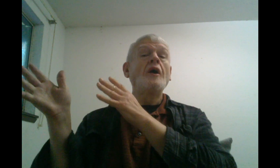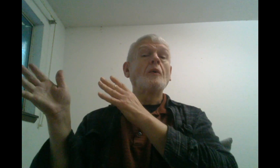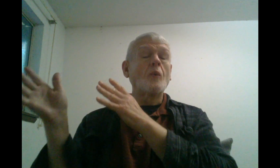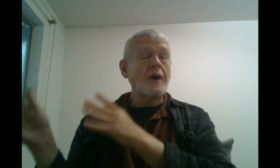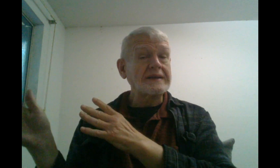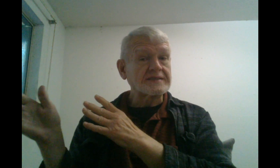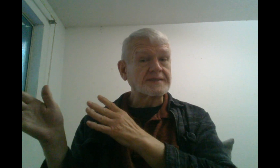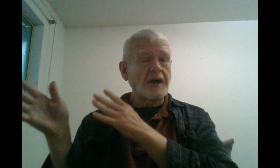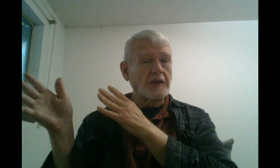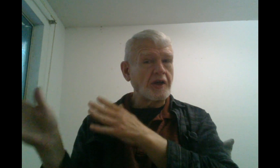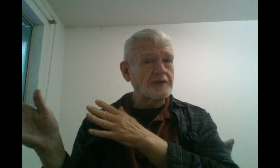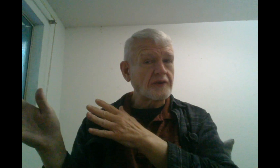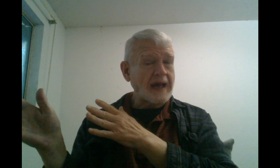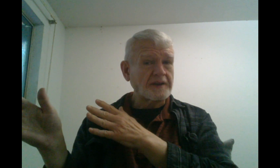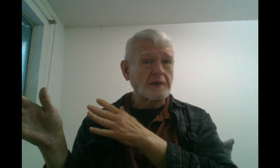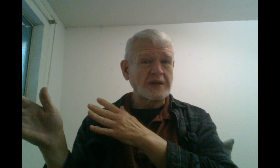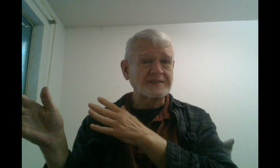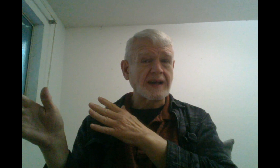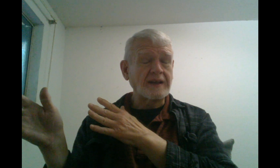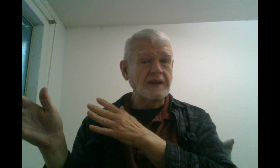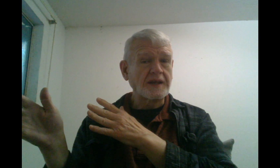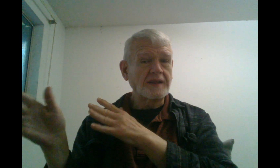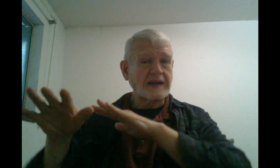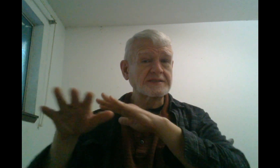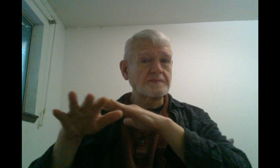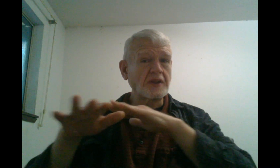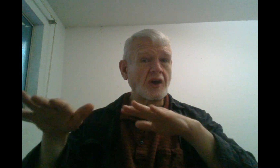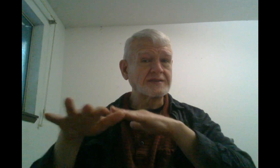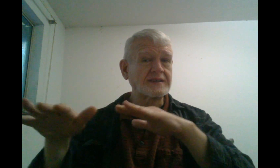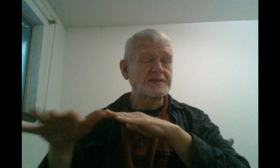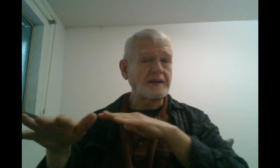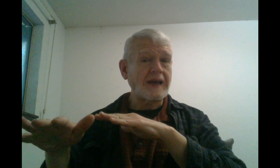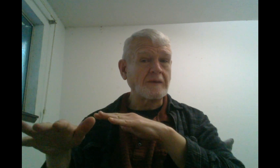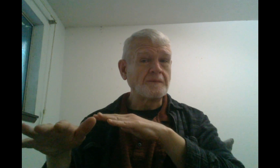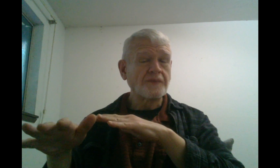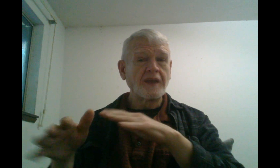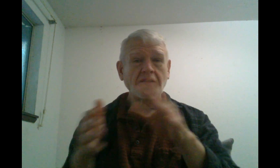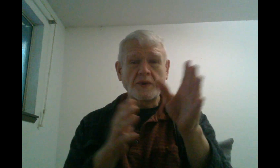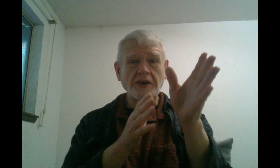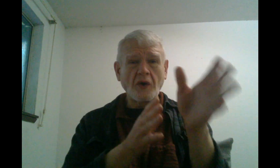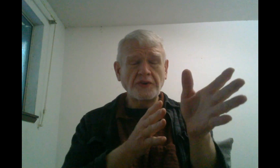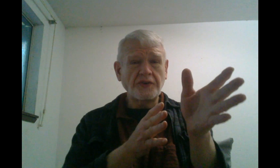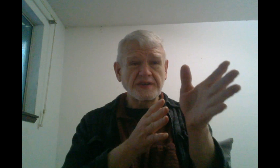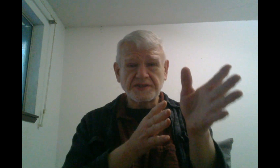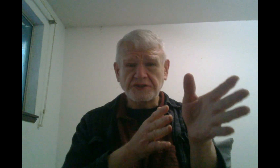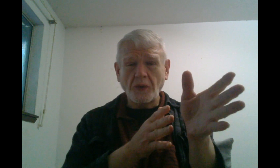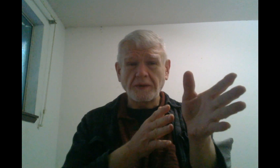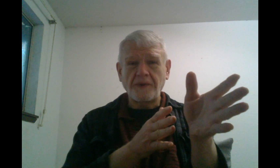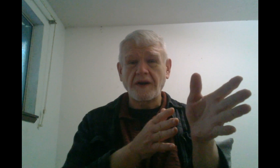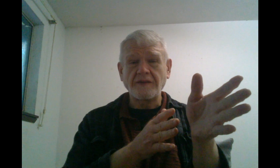There was a laundromat on one side of it. That's been long since shut down. When you go into the store part